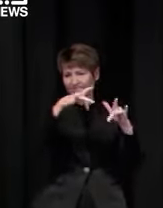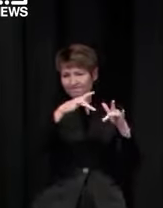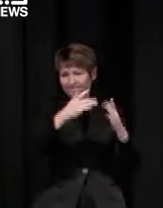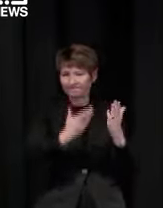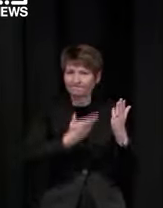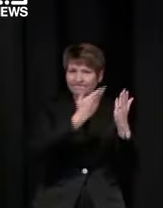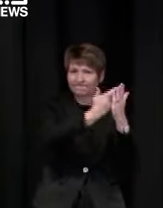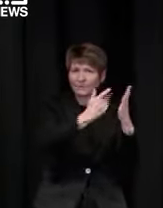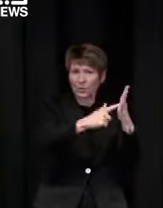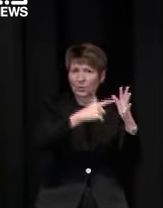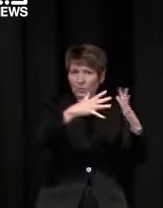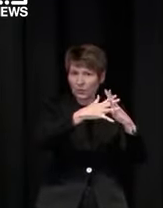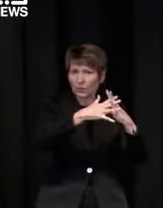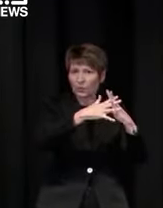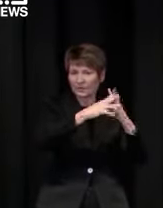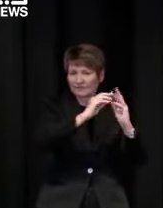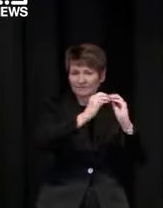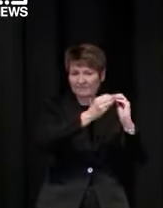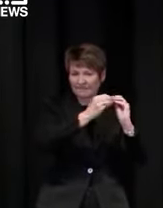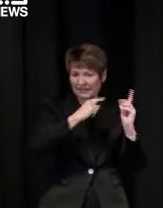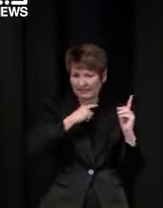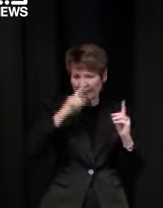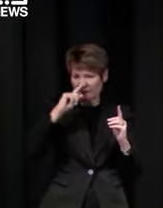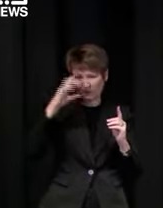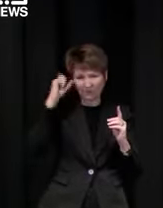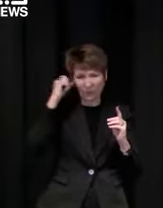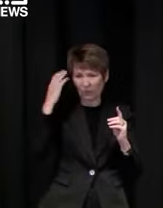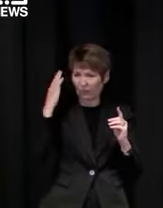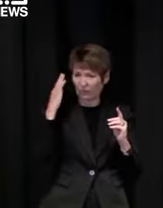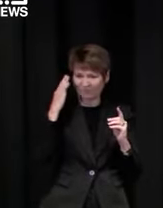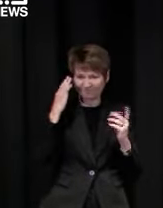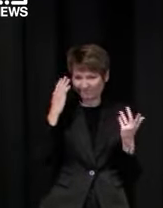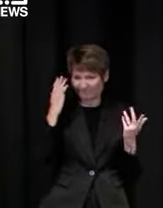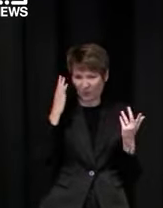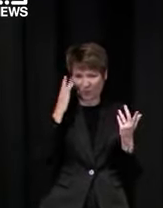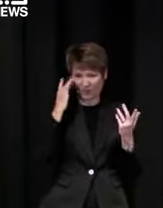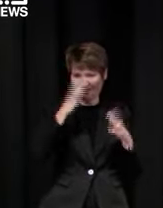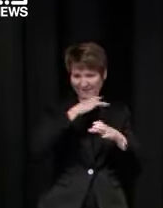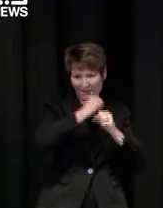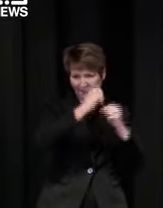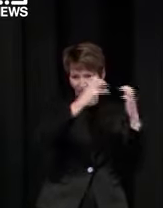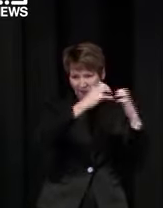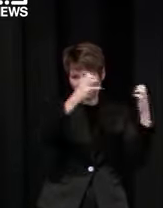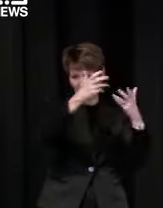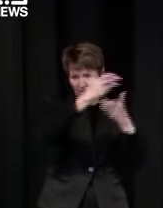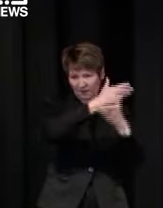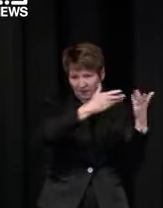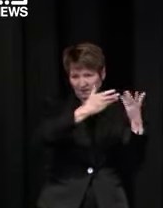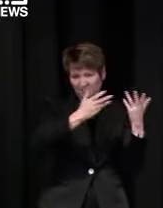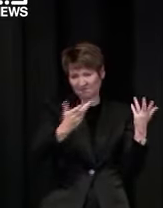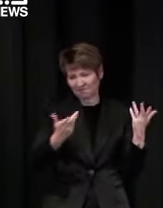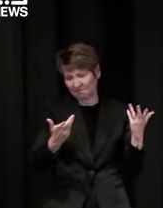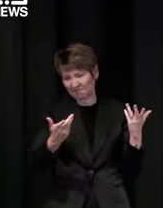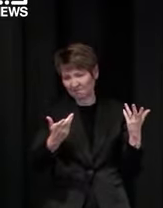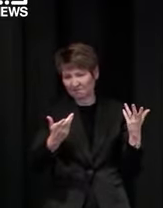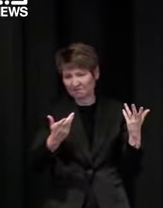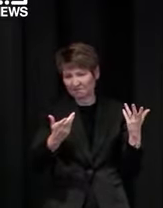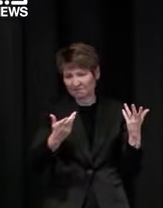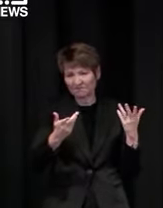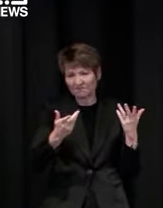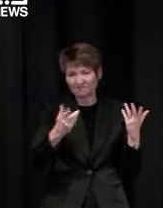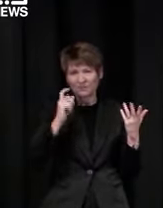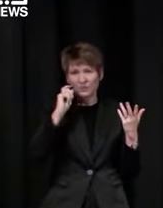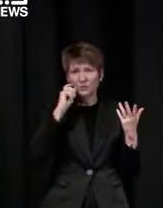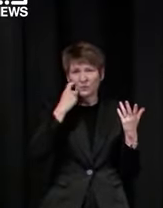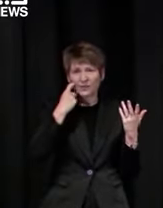photographic recall of when the sitting dates are but we'll get it we'll we have to get it done by the date you've nominated and we'll achieve that otherwise